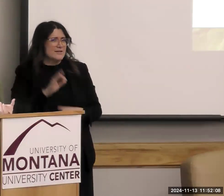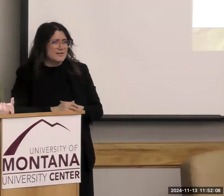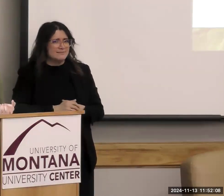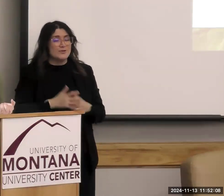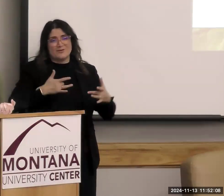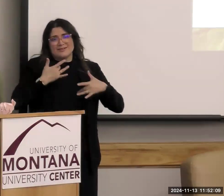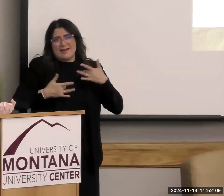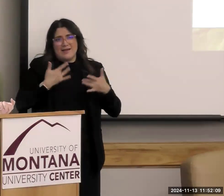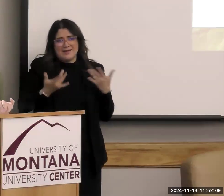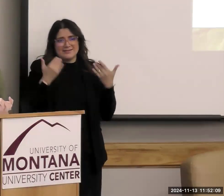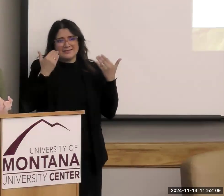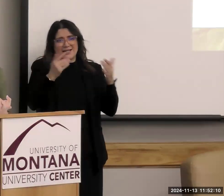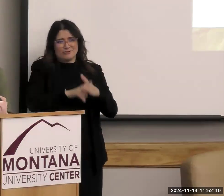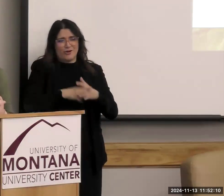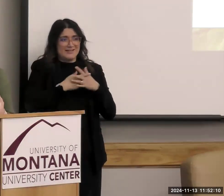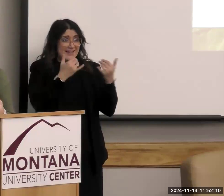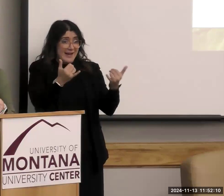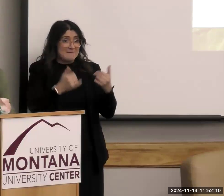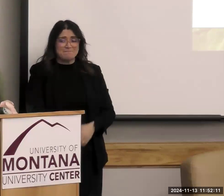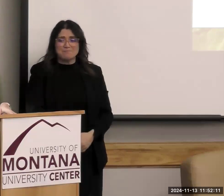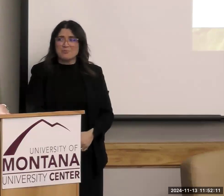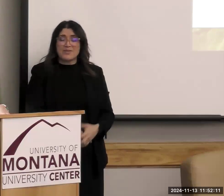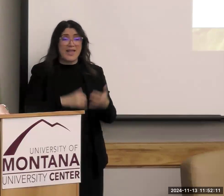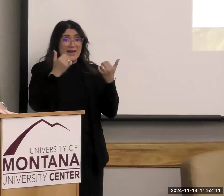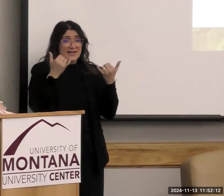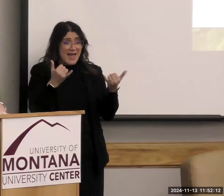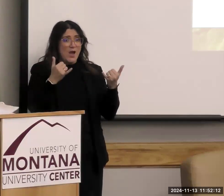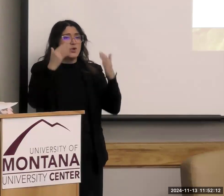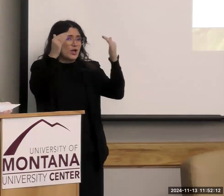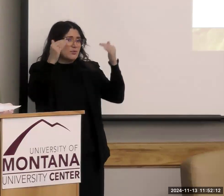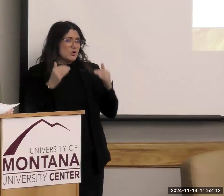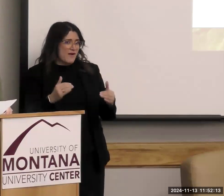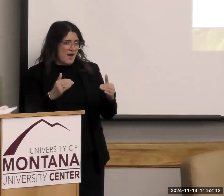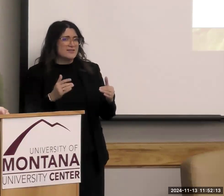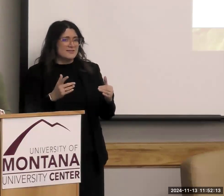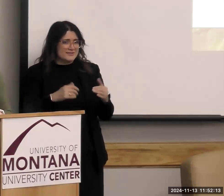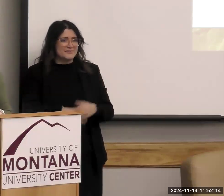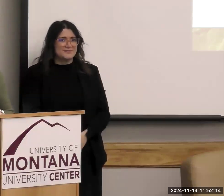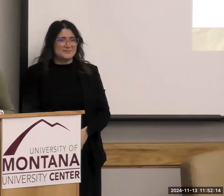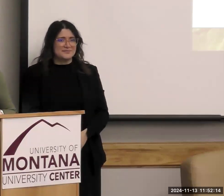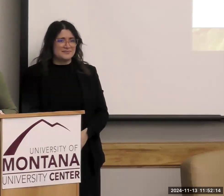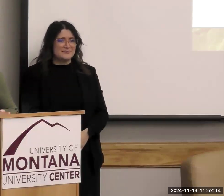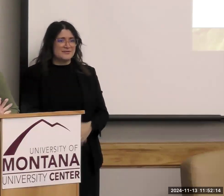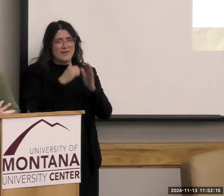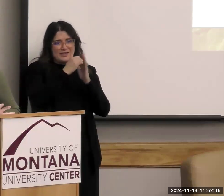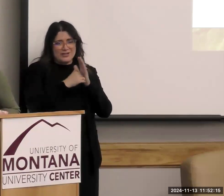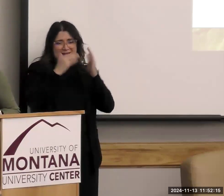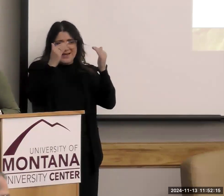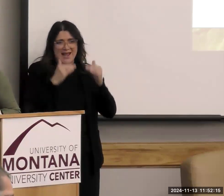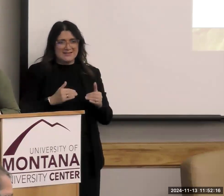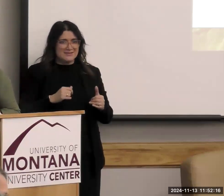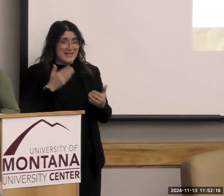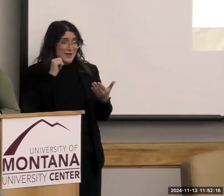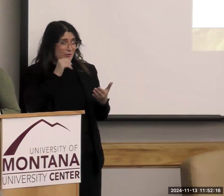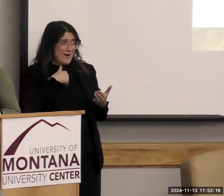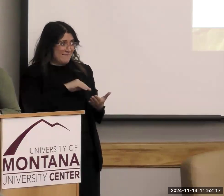excited to get started on that today. And with that, we're going to move on to the next thing on the agenda. That I don't have